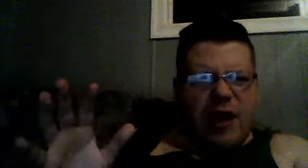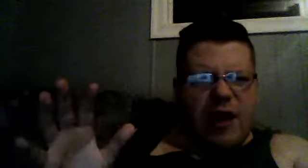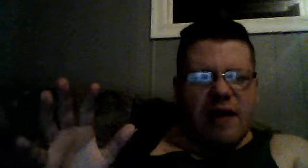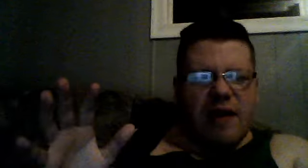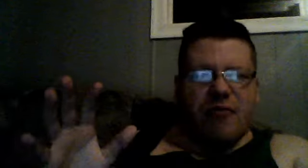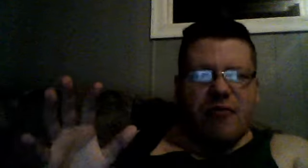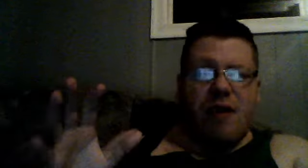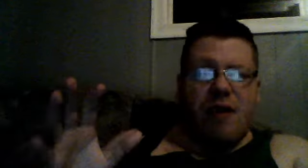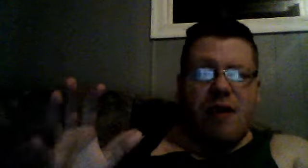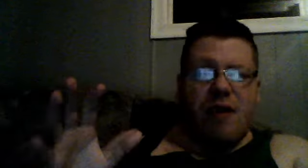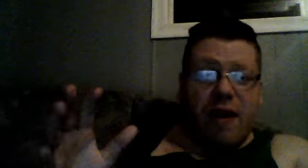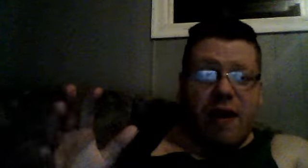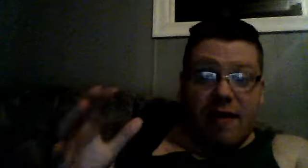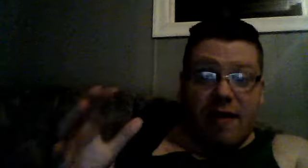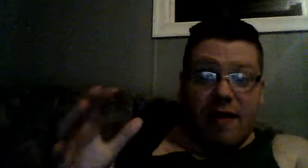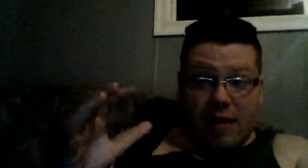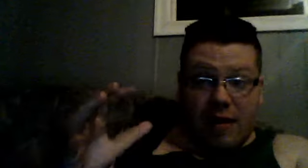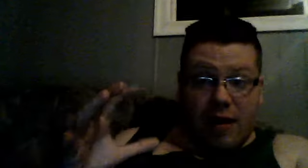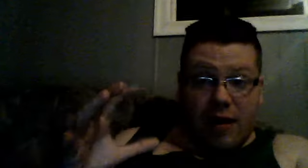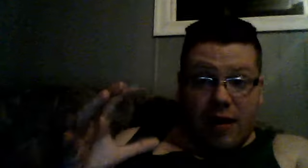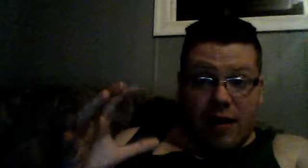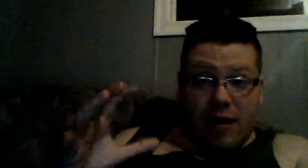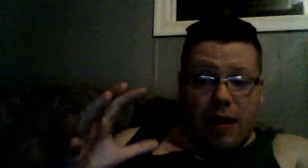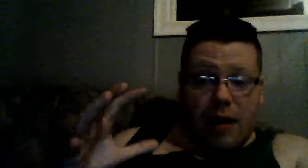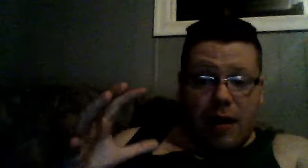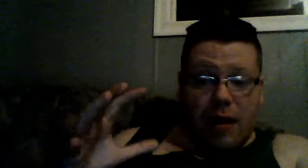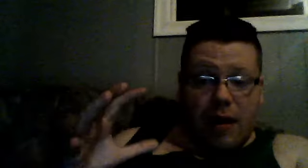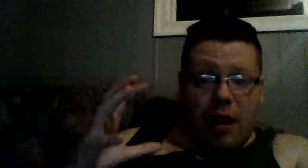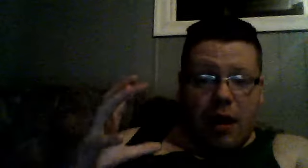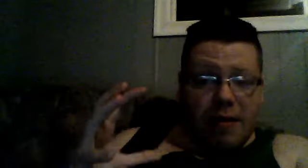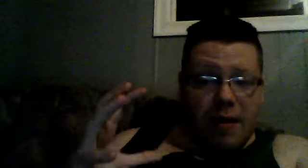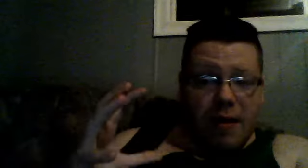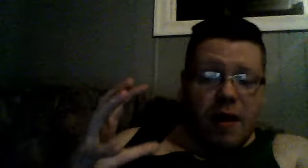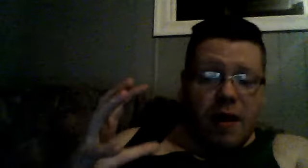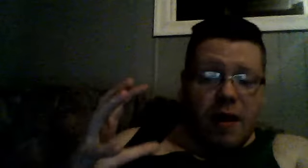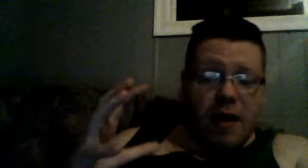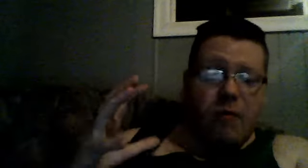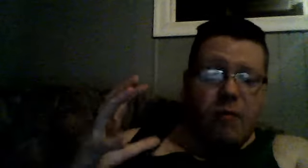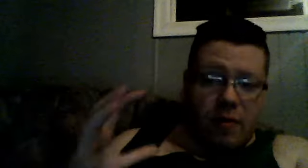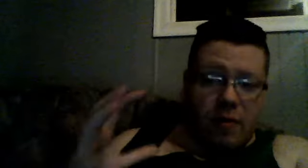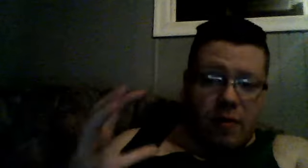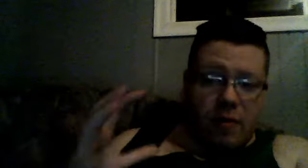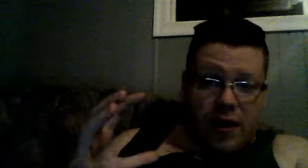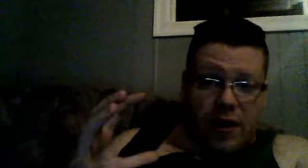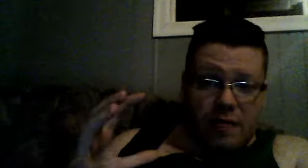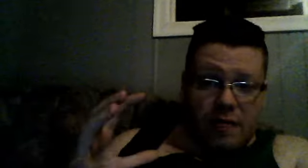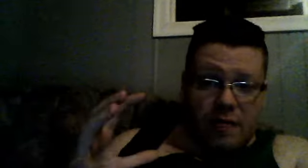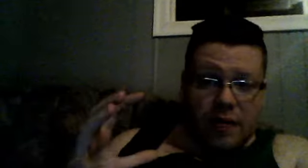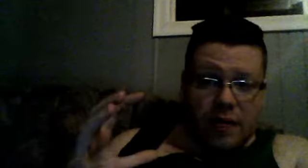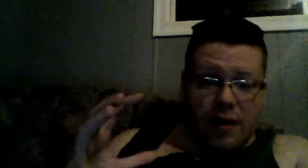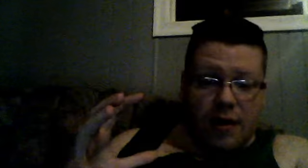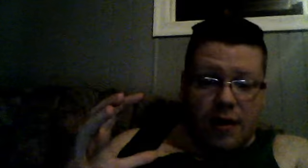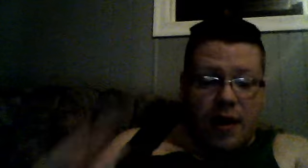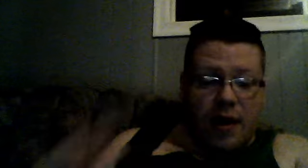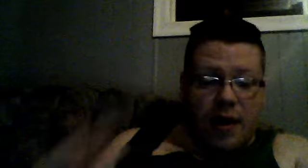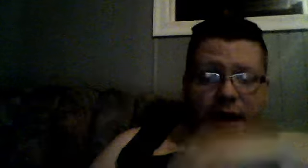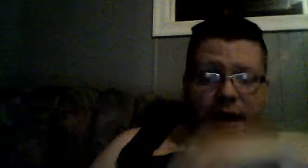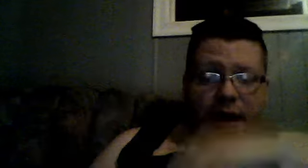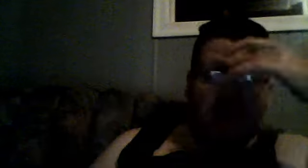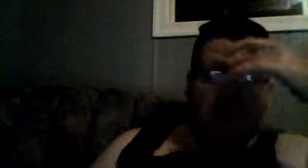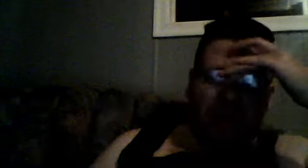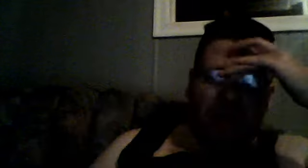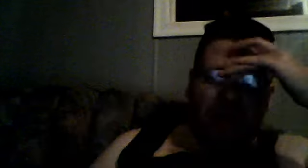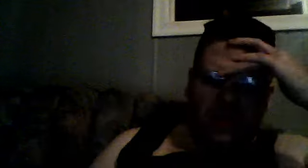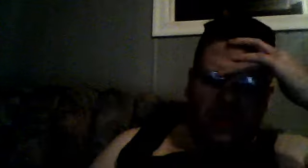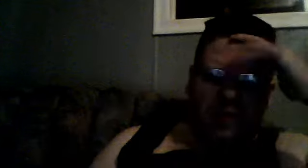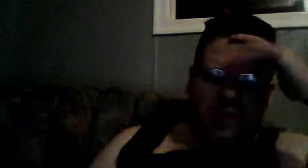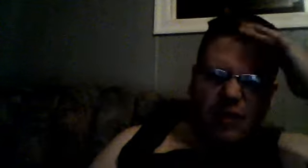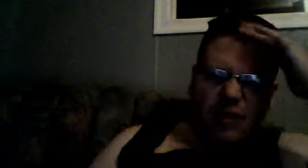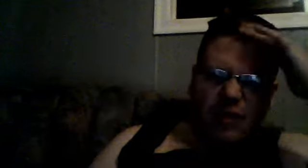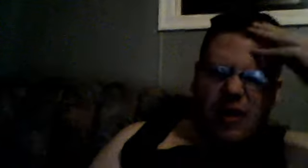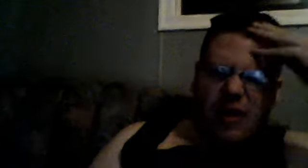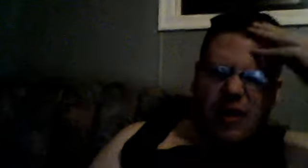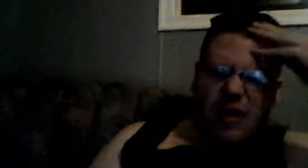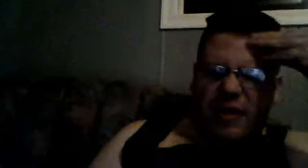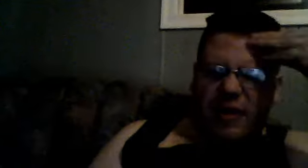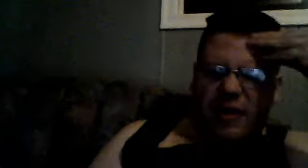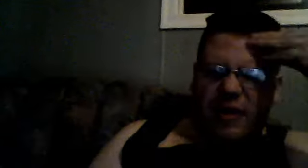the franchise to get the concept of a movie, and then